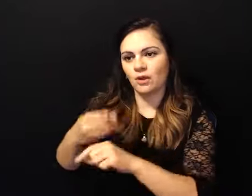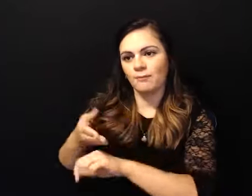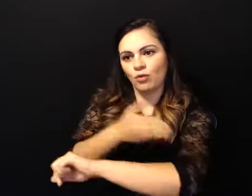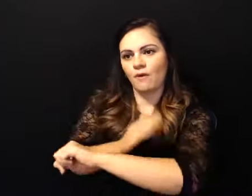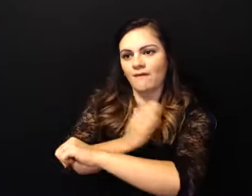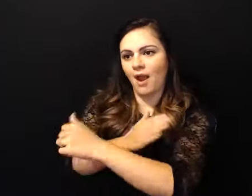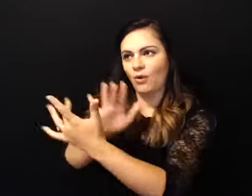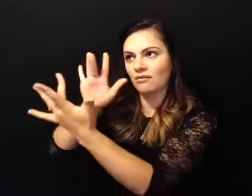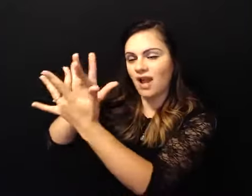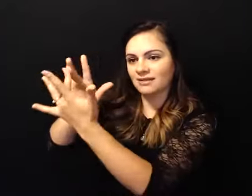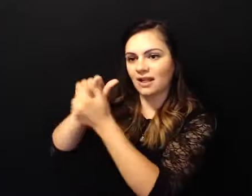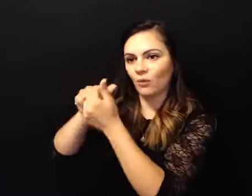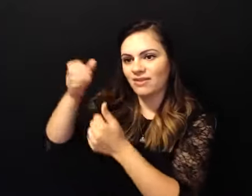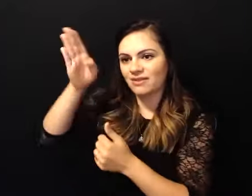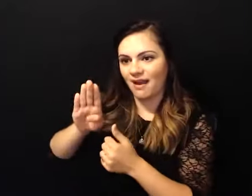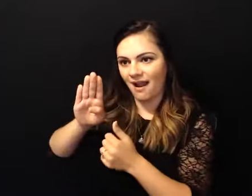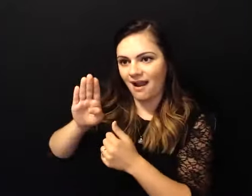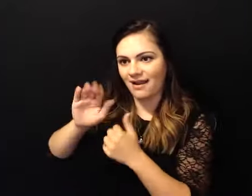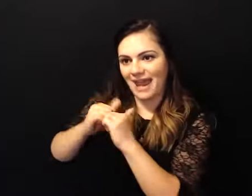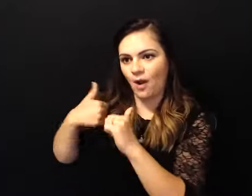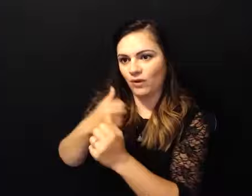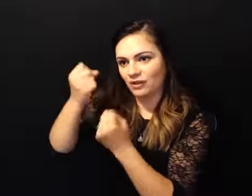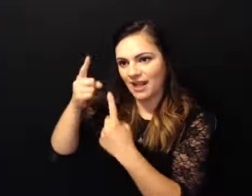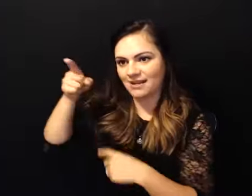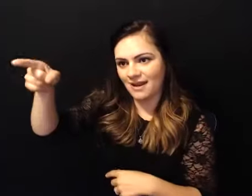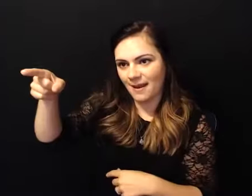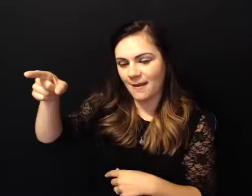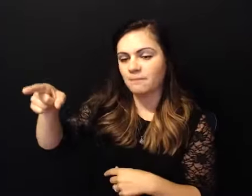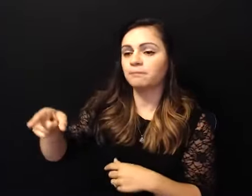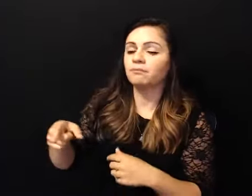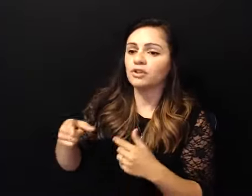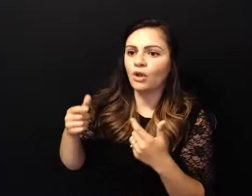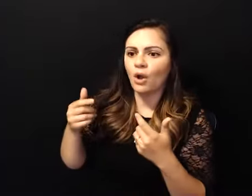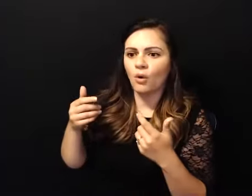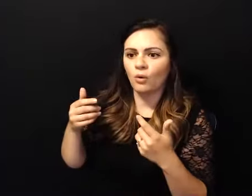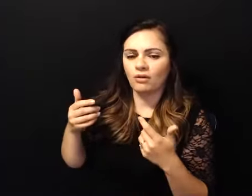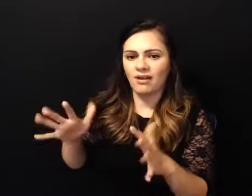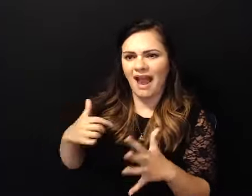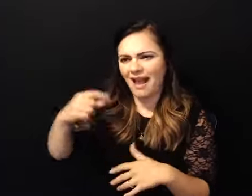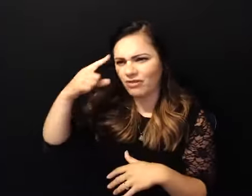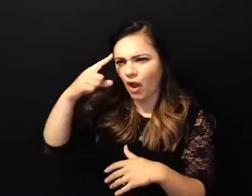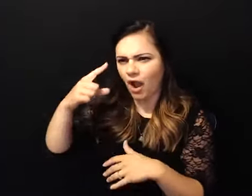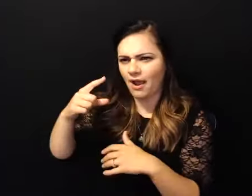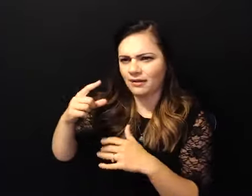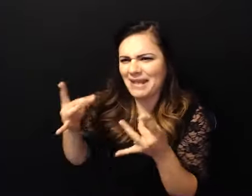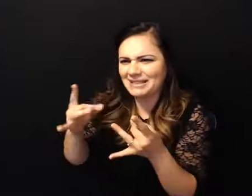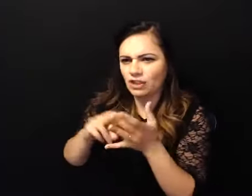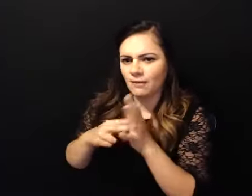i knew that that meant was to close my eyes and pray hard i thought meditation to me was you know praying really hard like god please